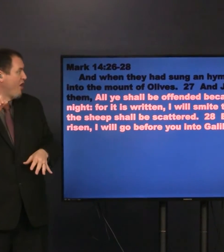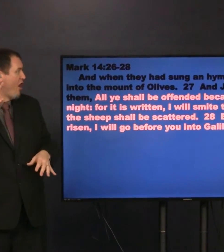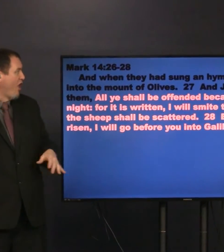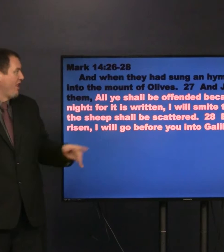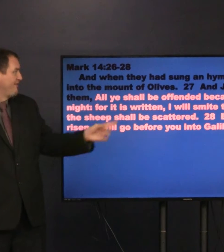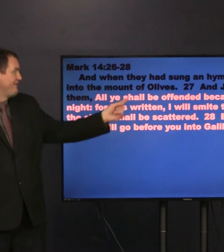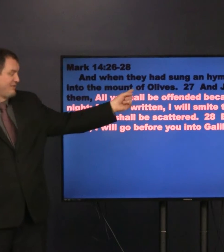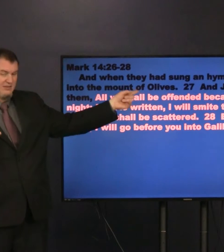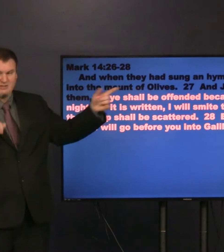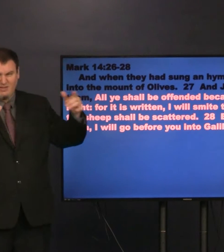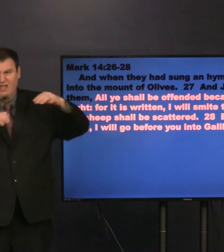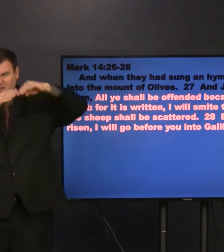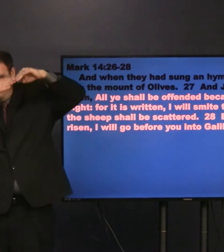into the Mount of Olives.